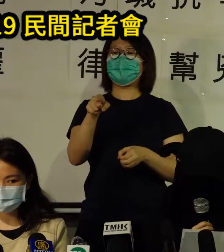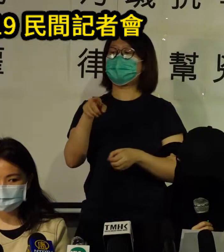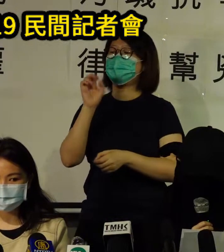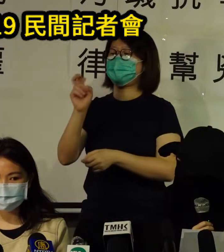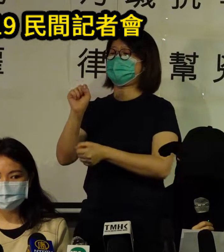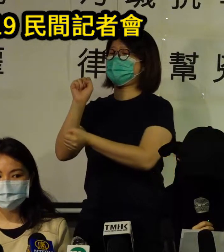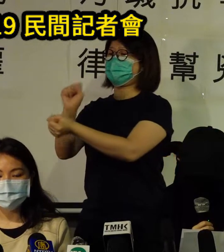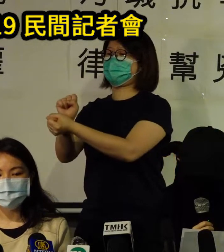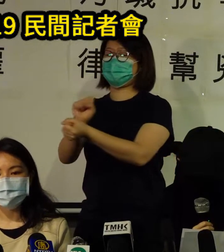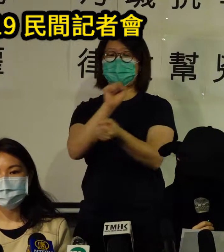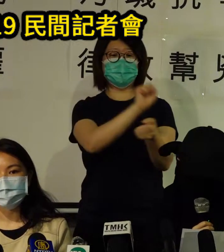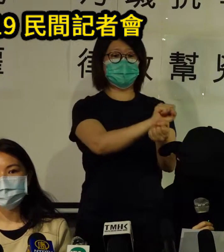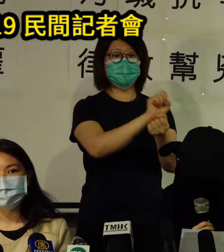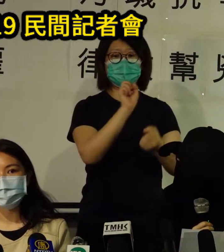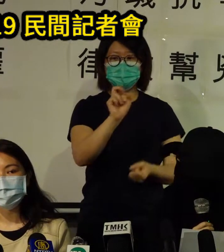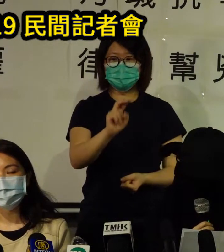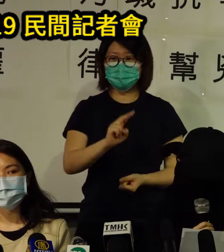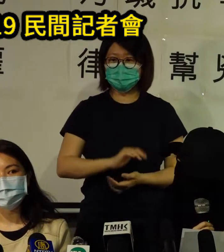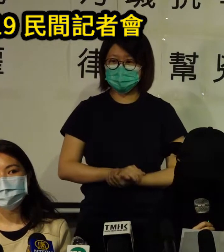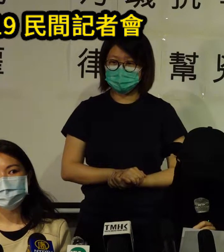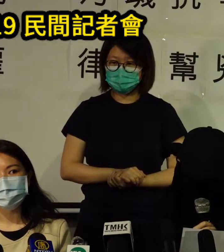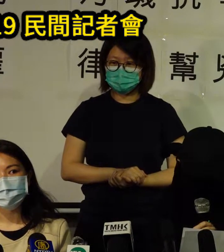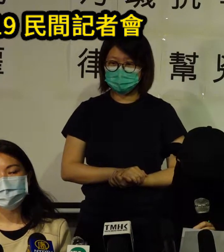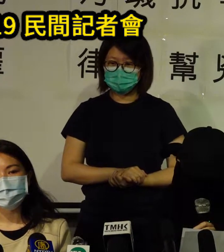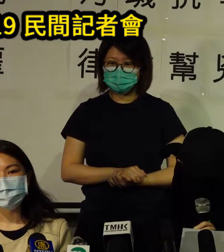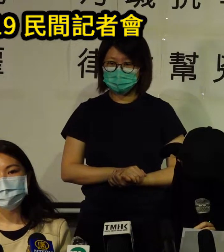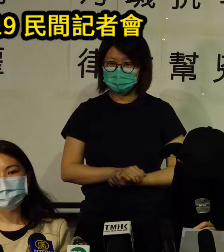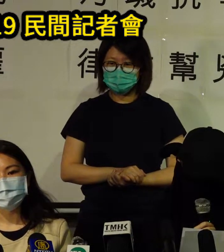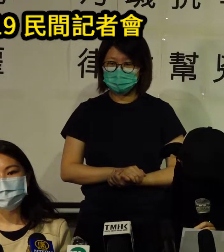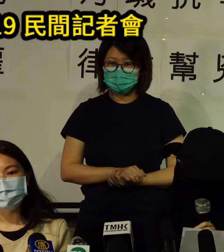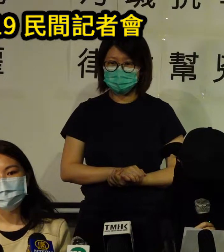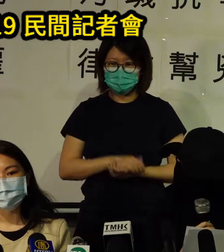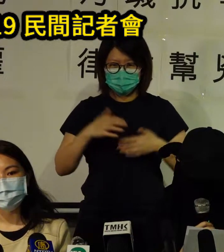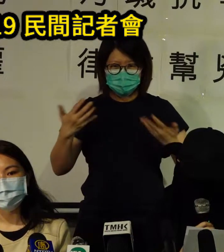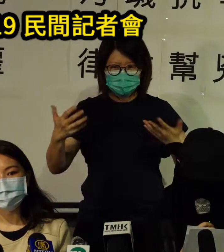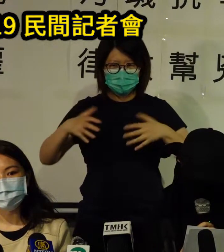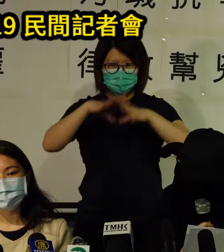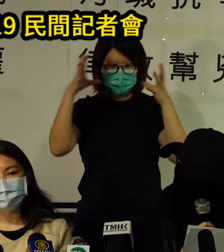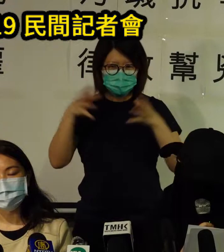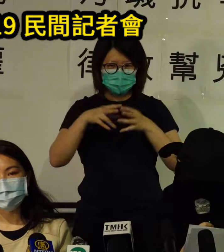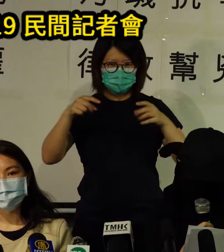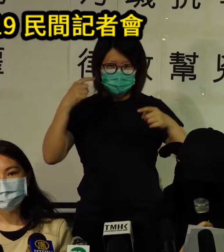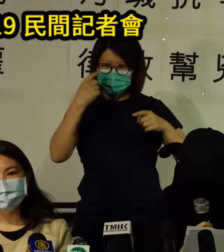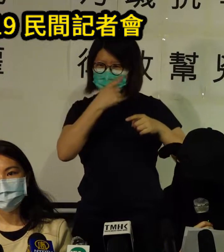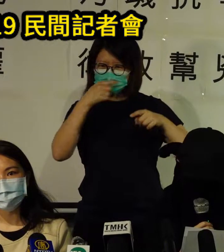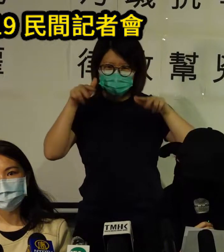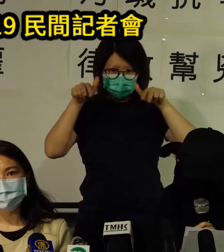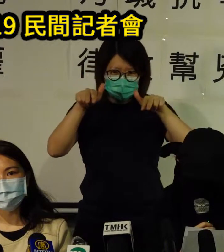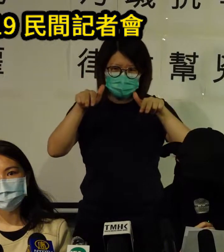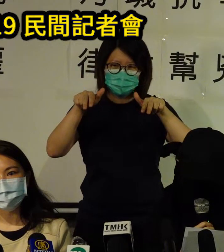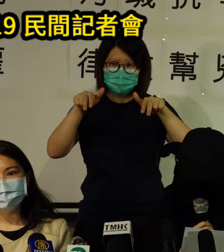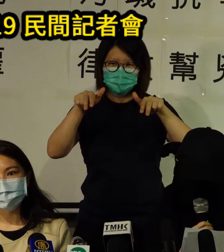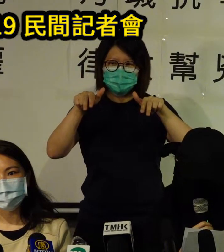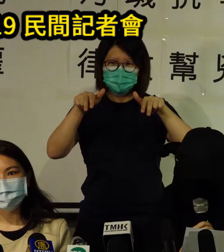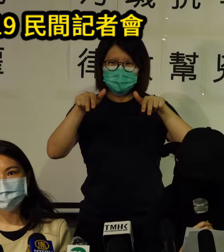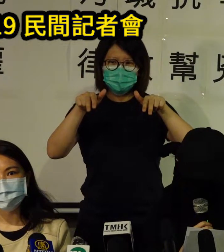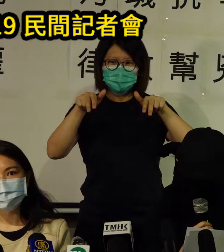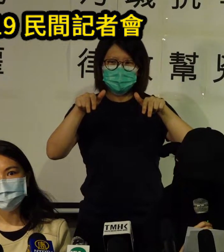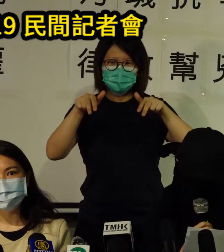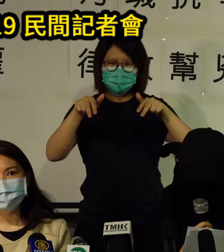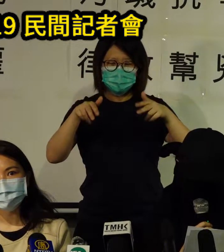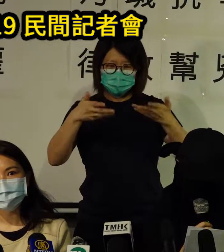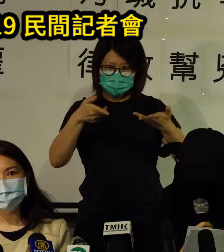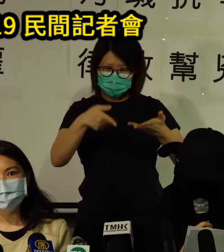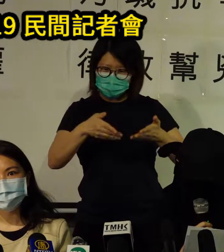against pro-democracy protesters by arbitrarily charging them with rioting and forcing them into accepting